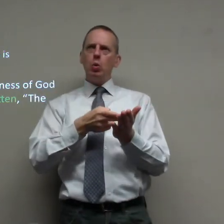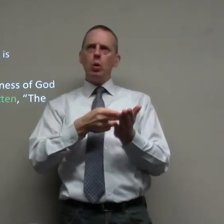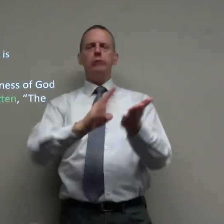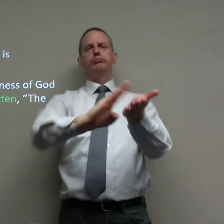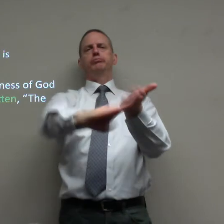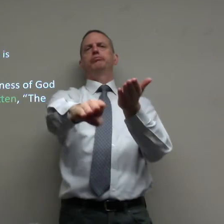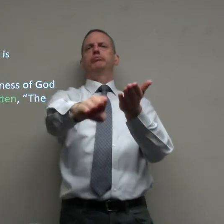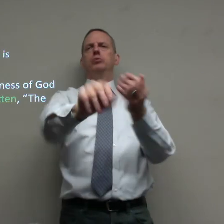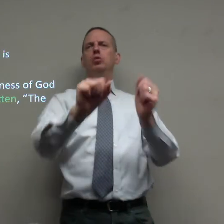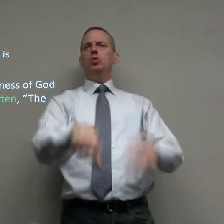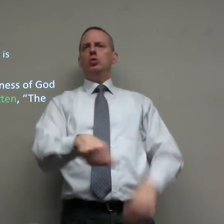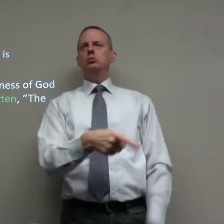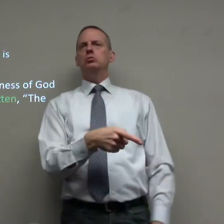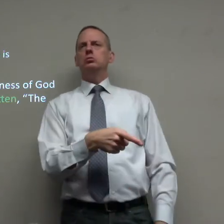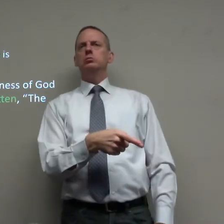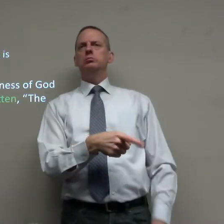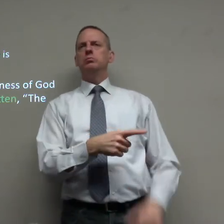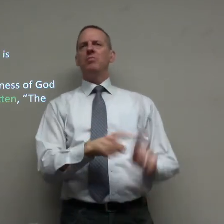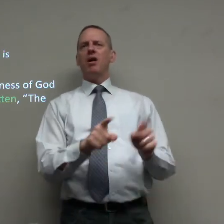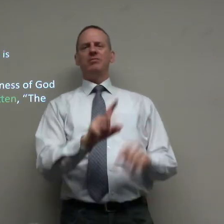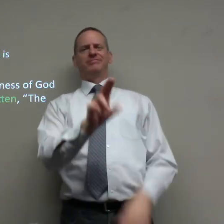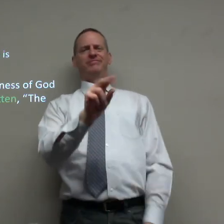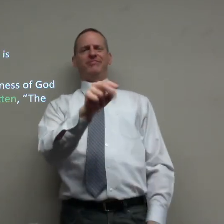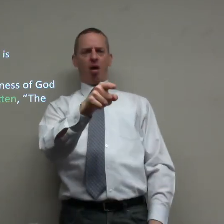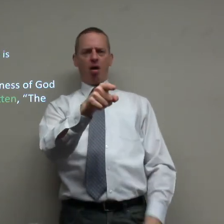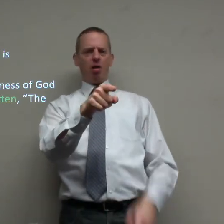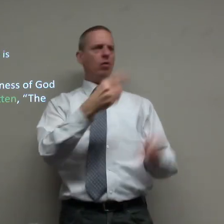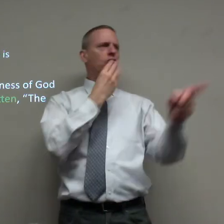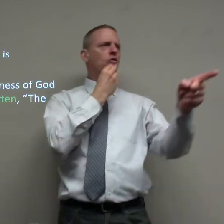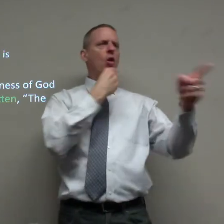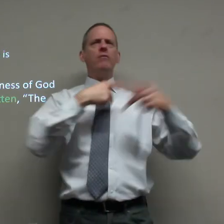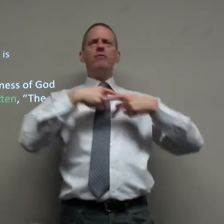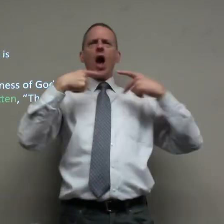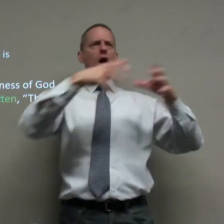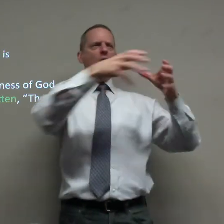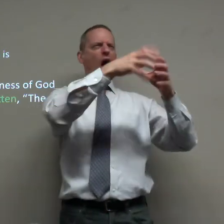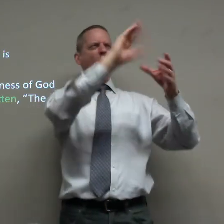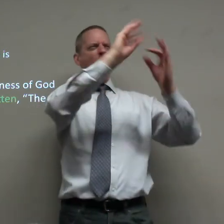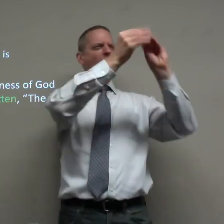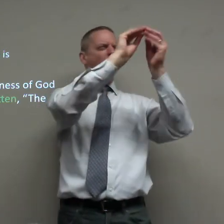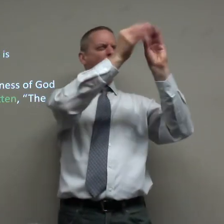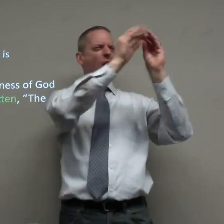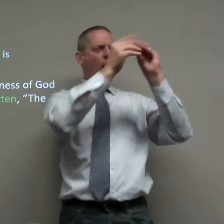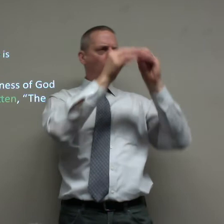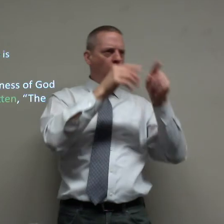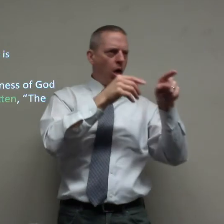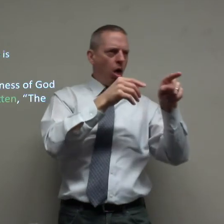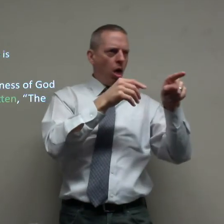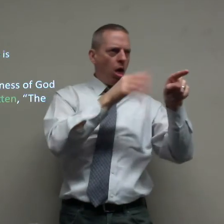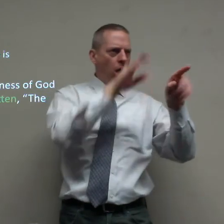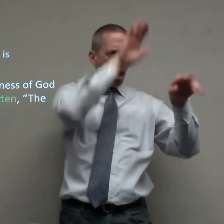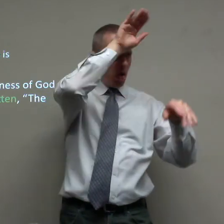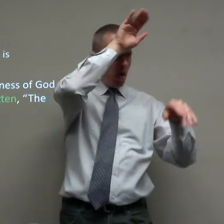if they want to know if it's the truth or not they can't but otherwise oh the Jews and the Pharisees they're discussing